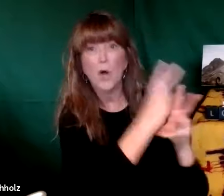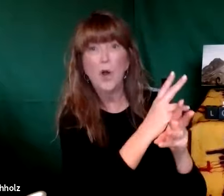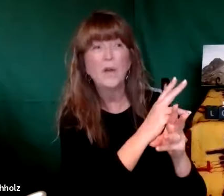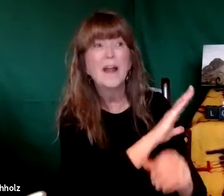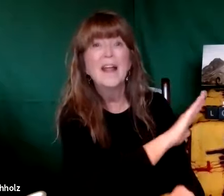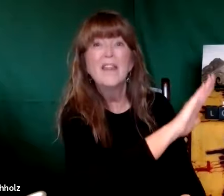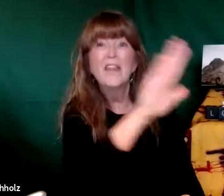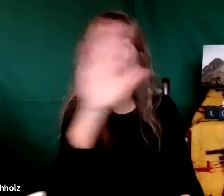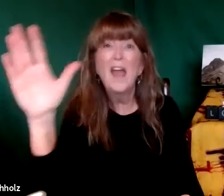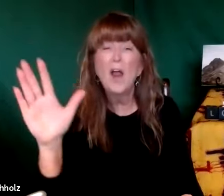is god